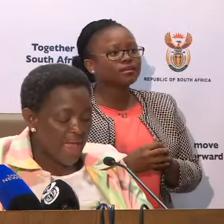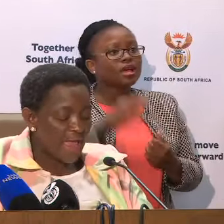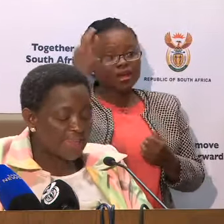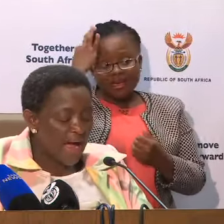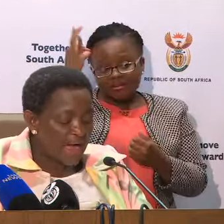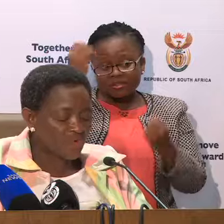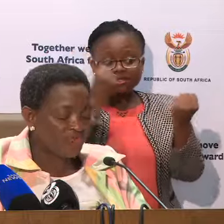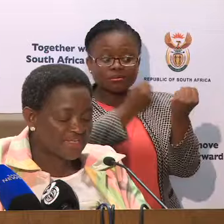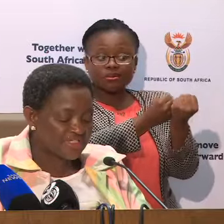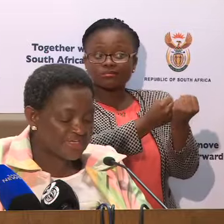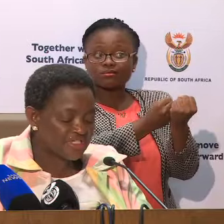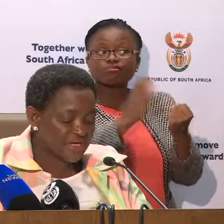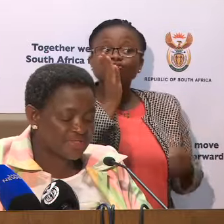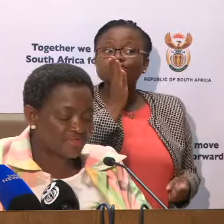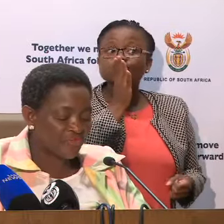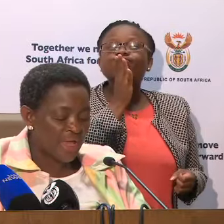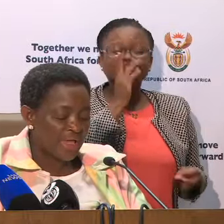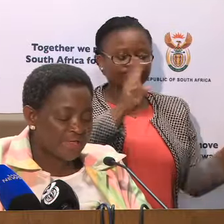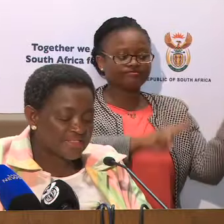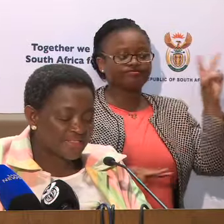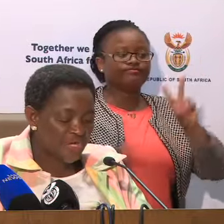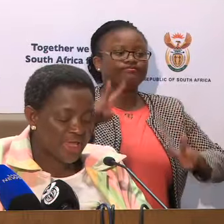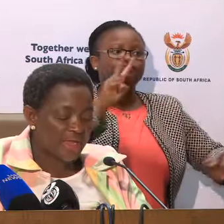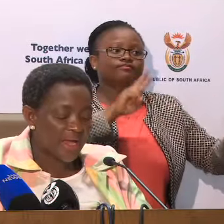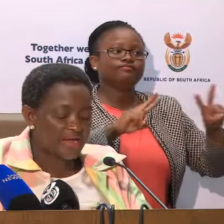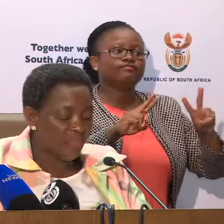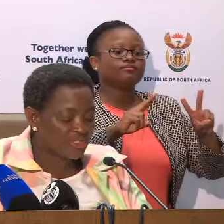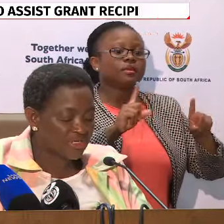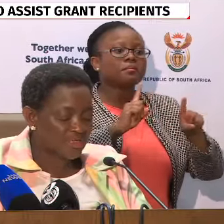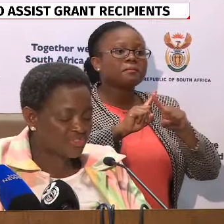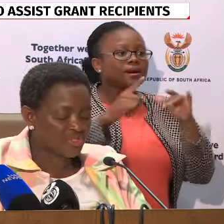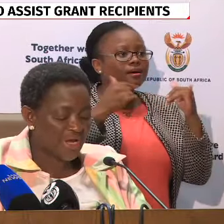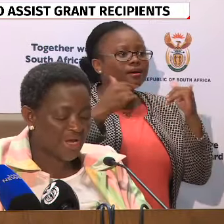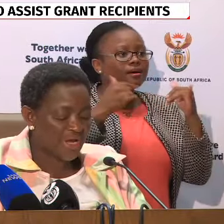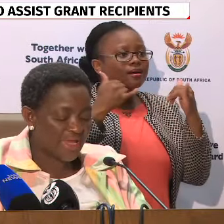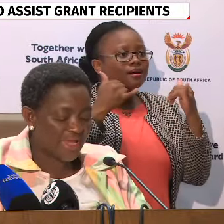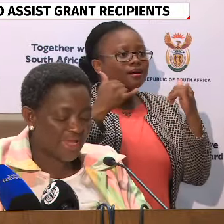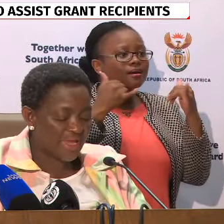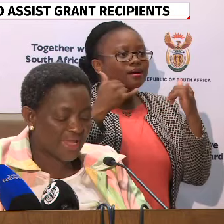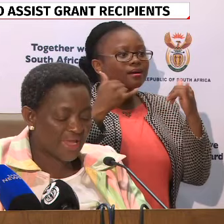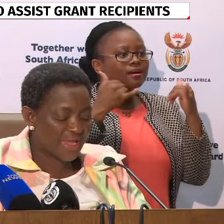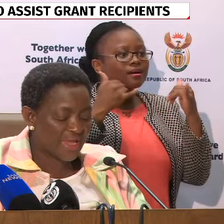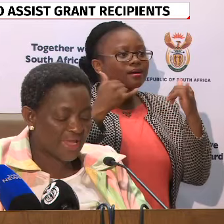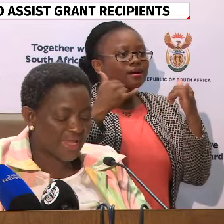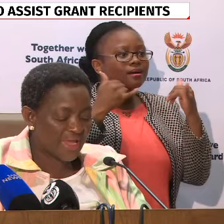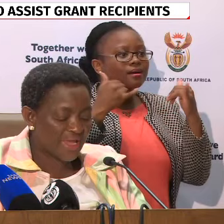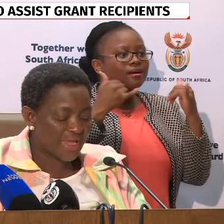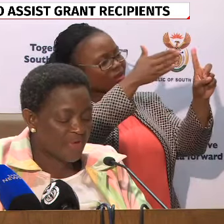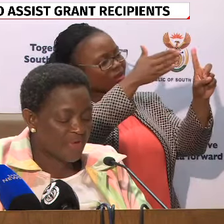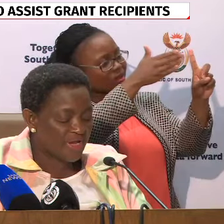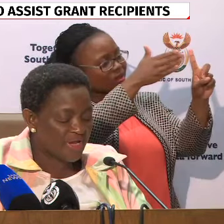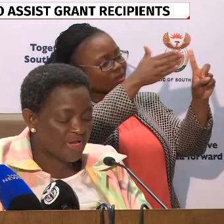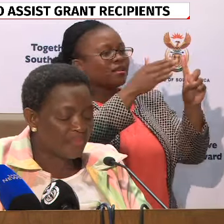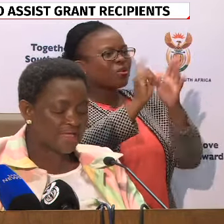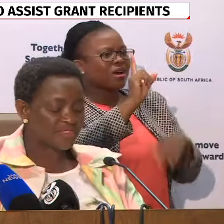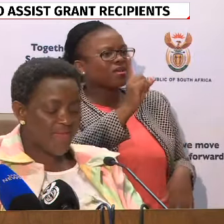At the heart of this initiative is tracking and reporting on the investment